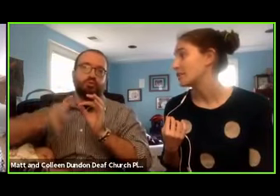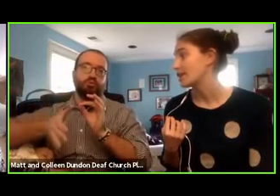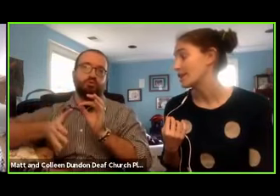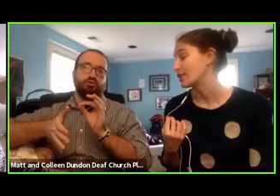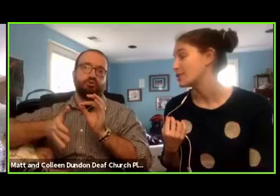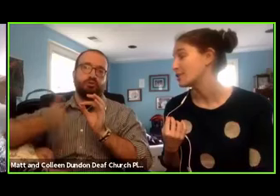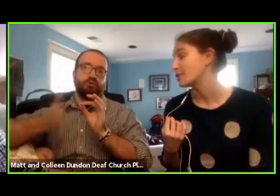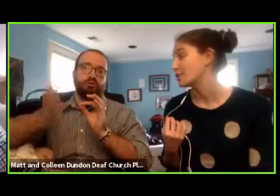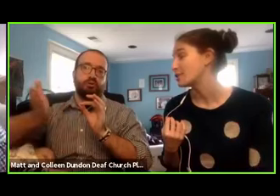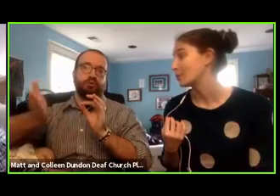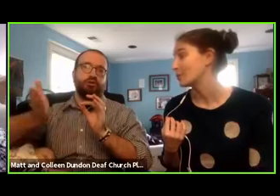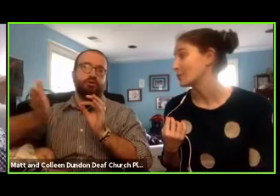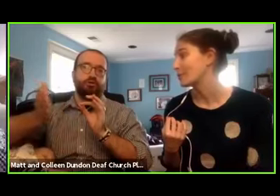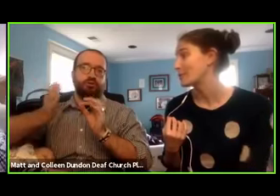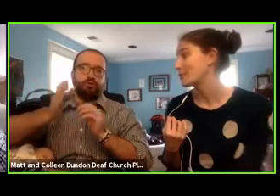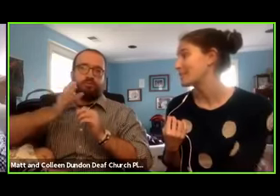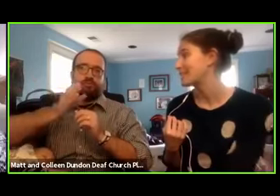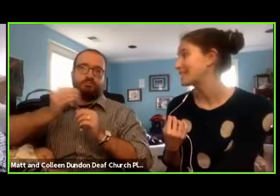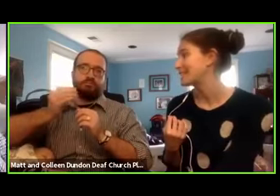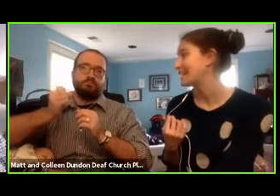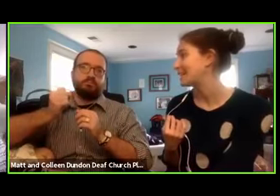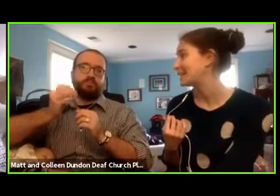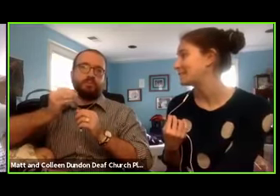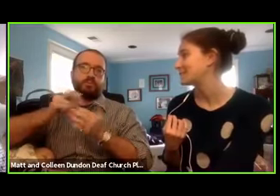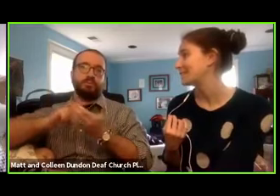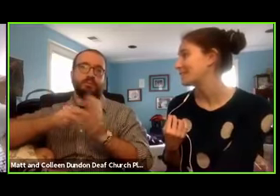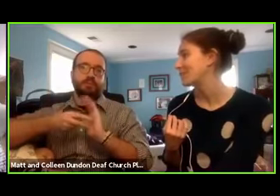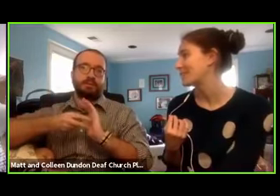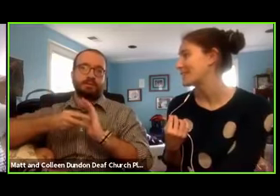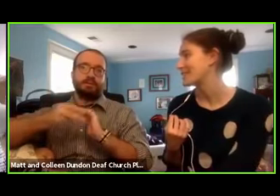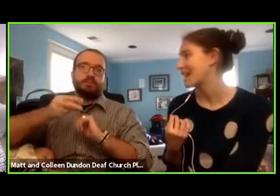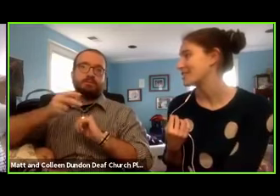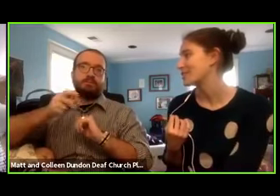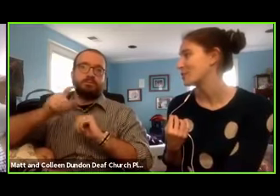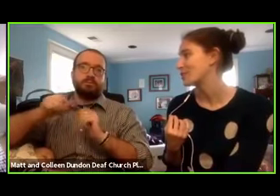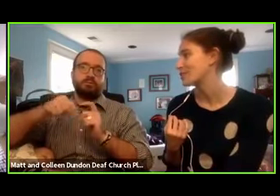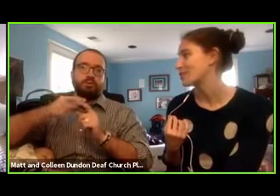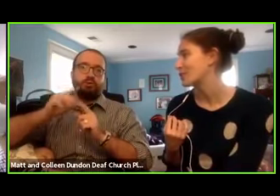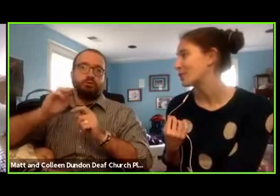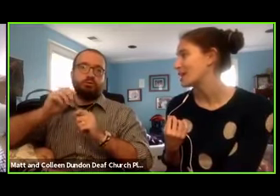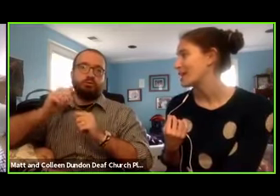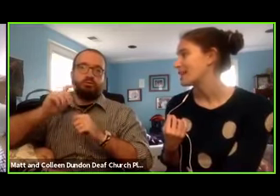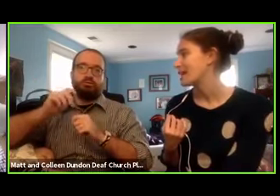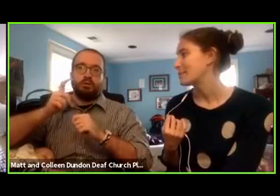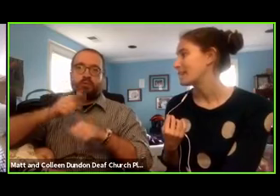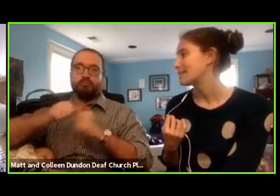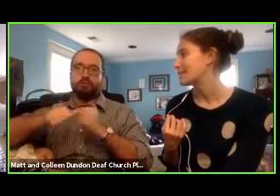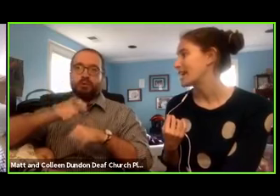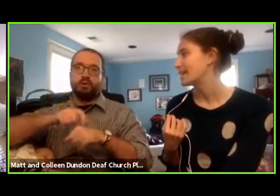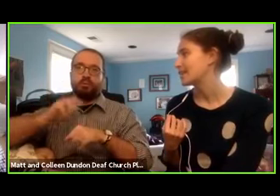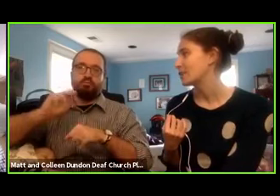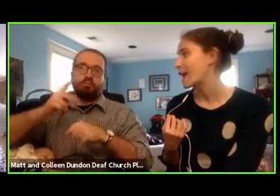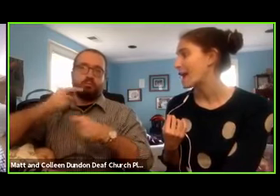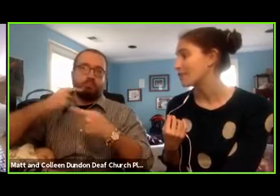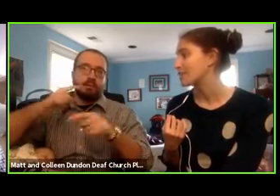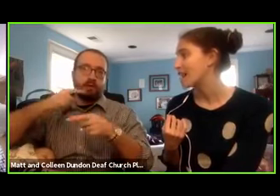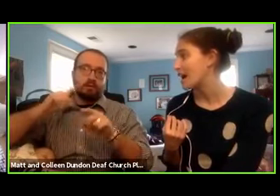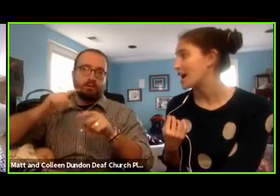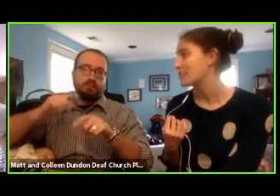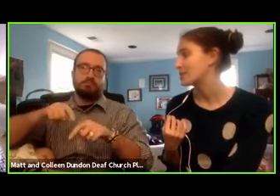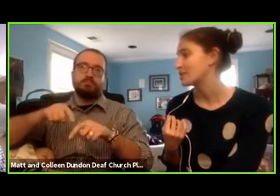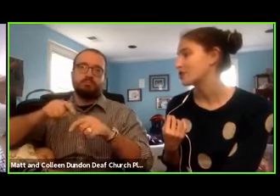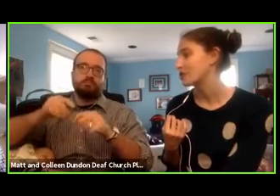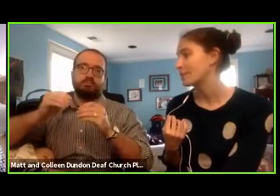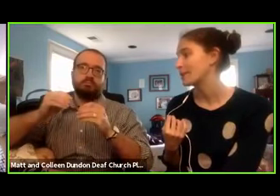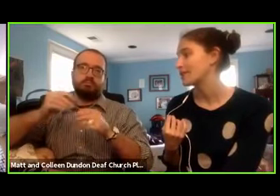now there is no interpreter with the president, you know, with this task force. So that means that, you know, every